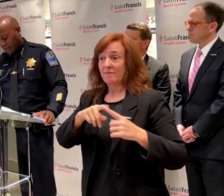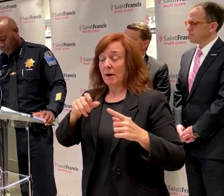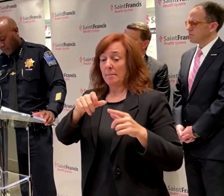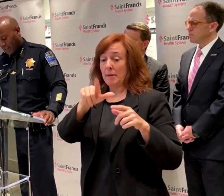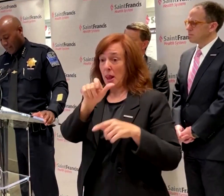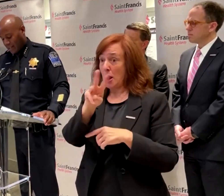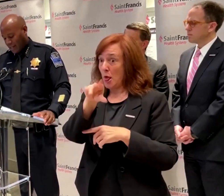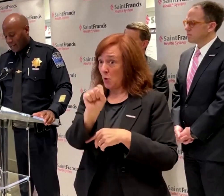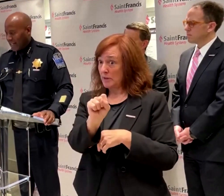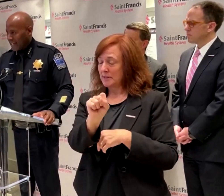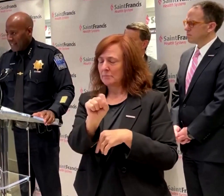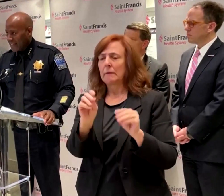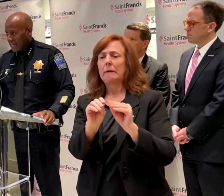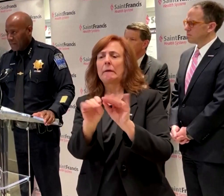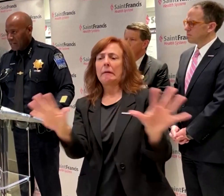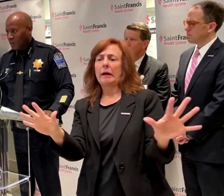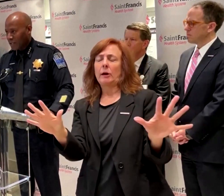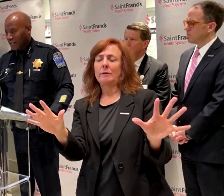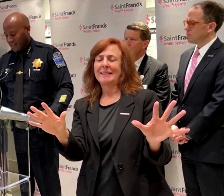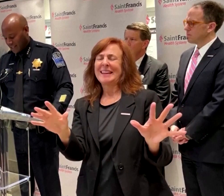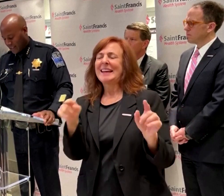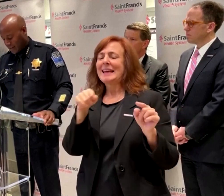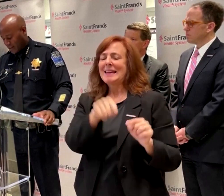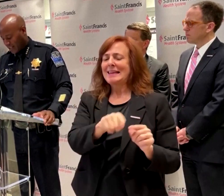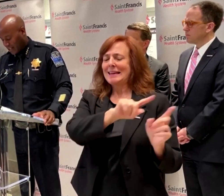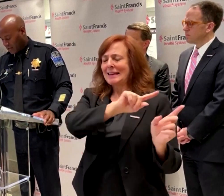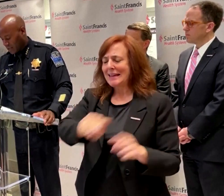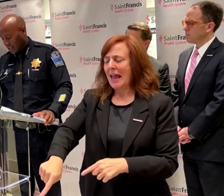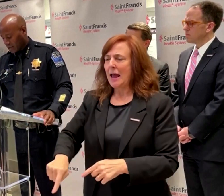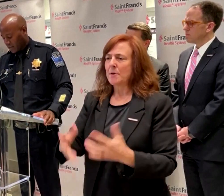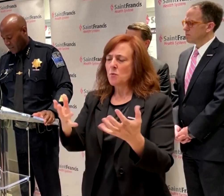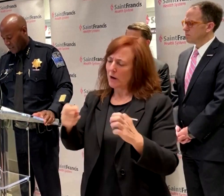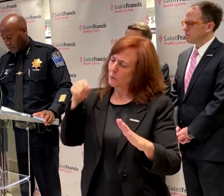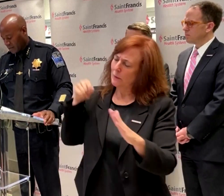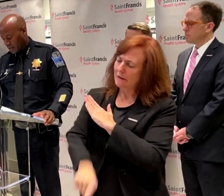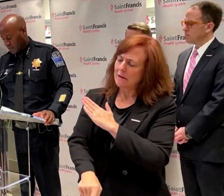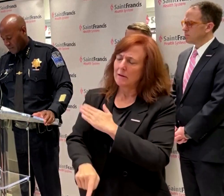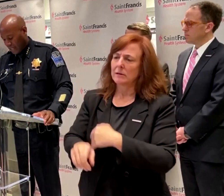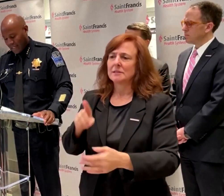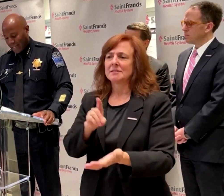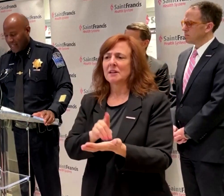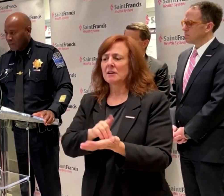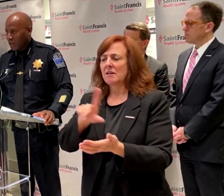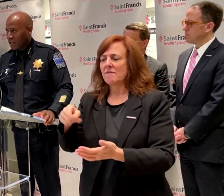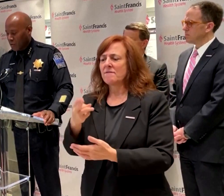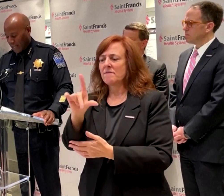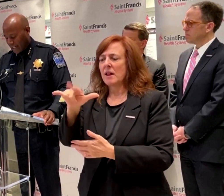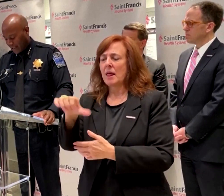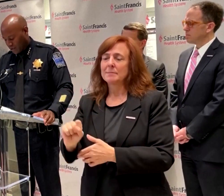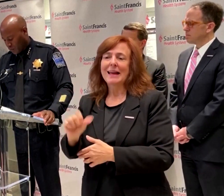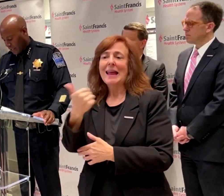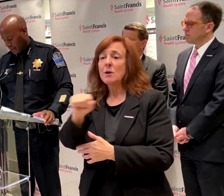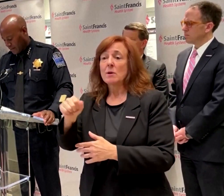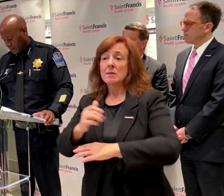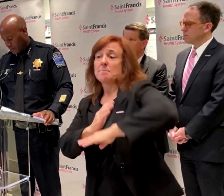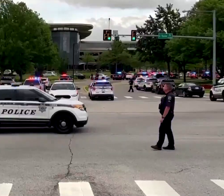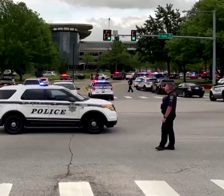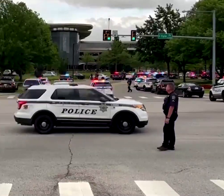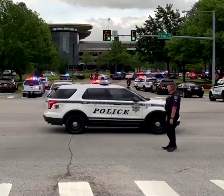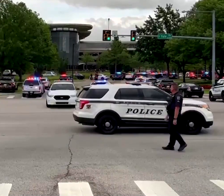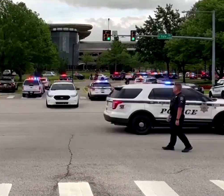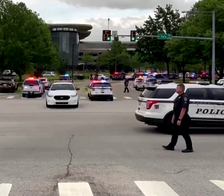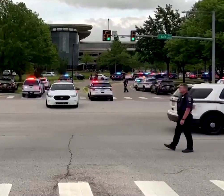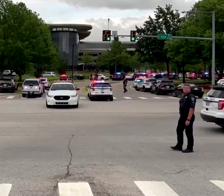made it clear that he came in with the intent to kill dr phillips and anyone who got in his way